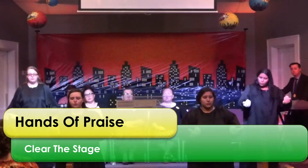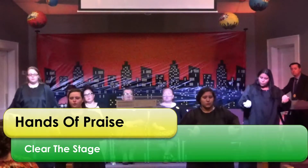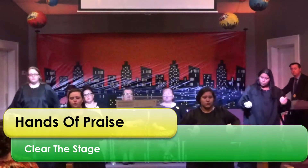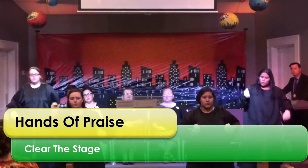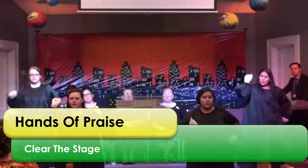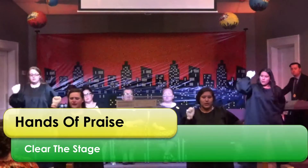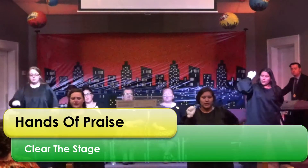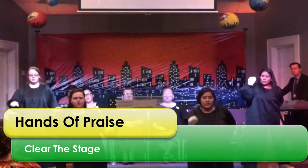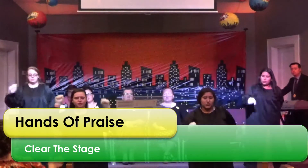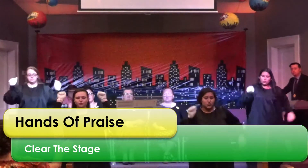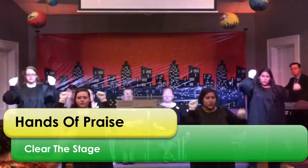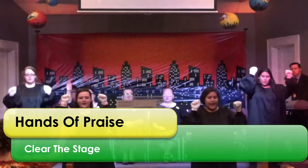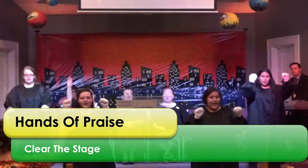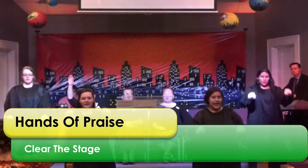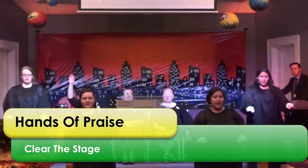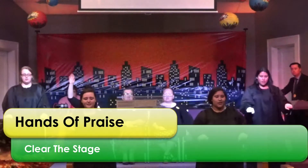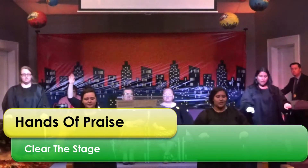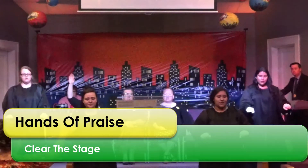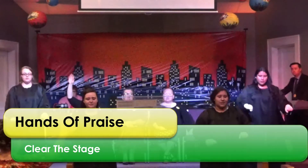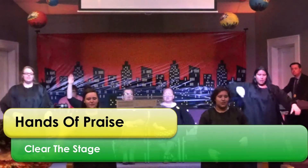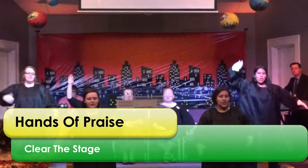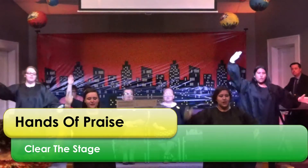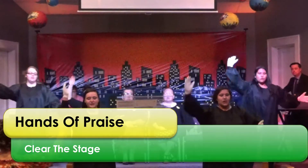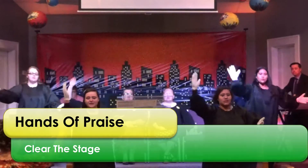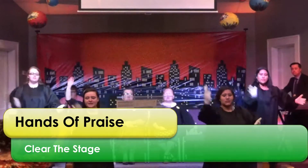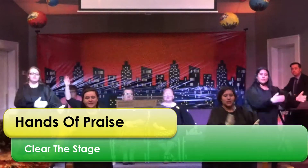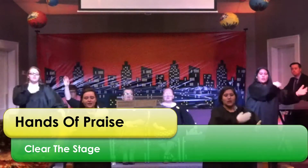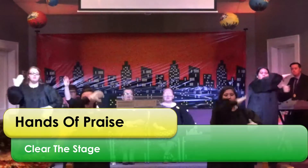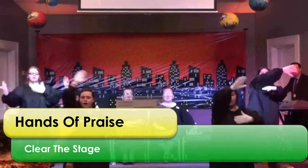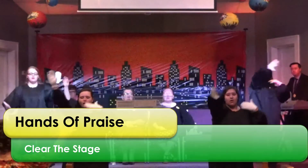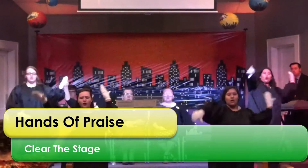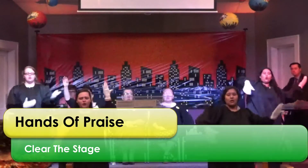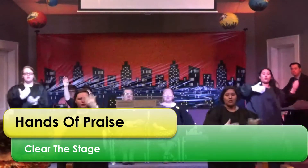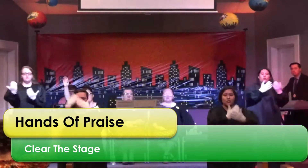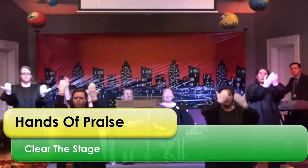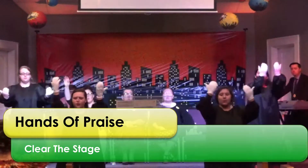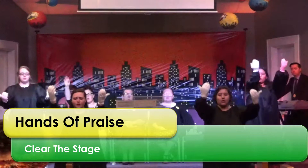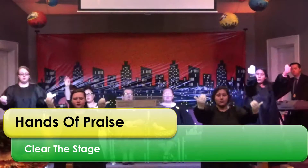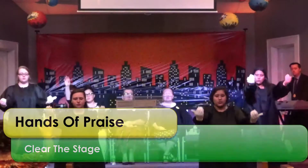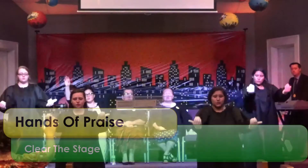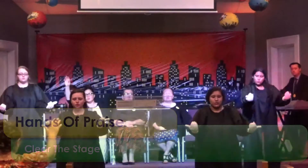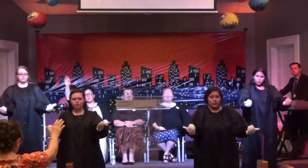Yes, you can sing all you want to